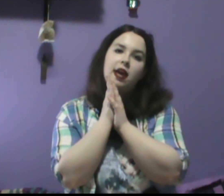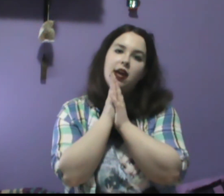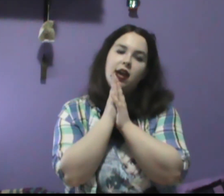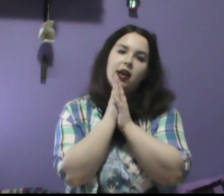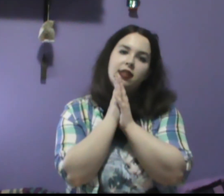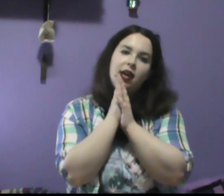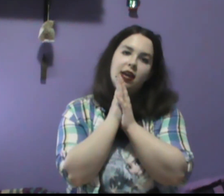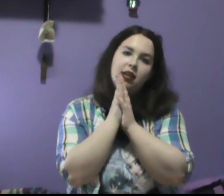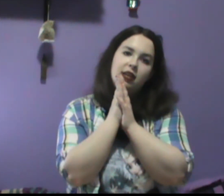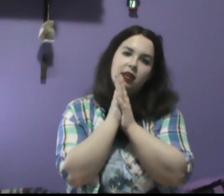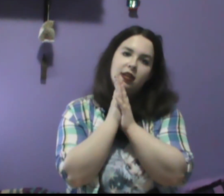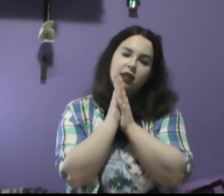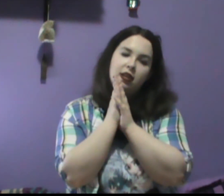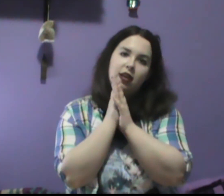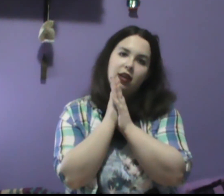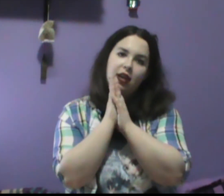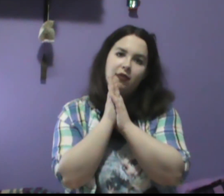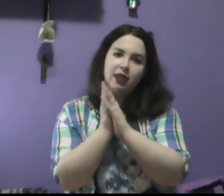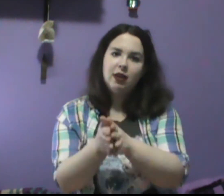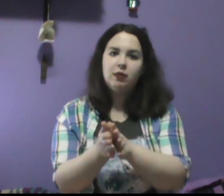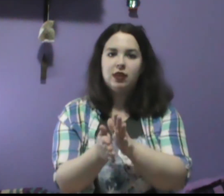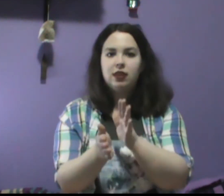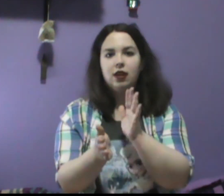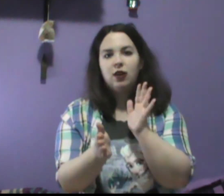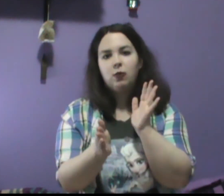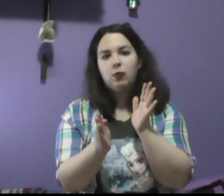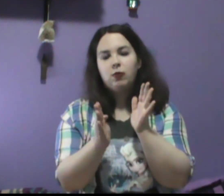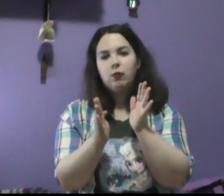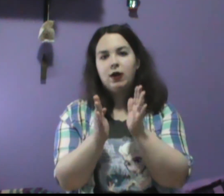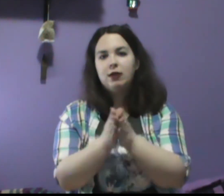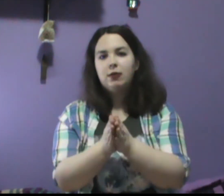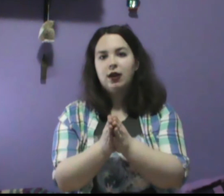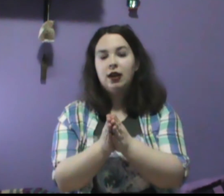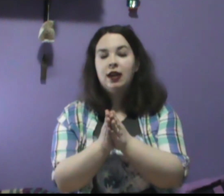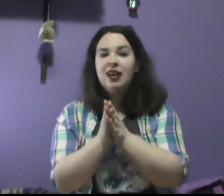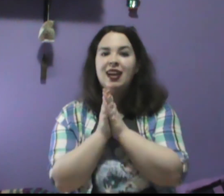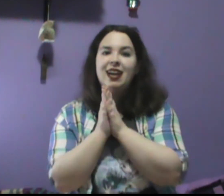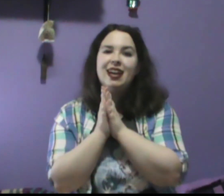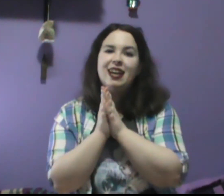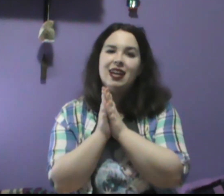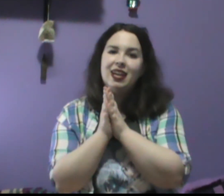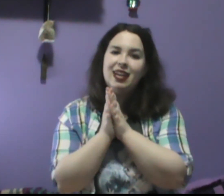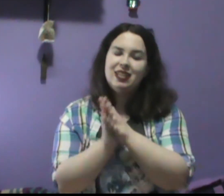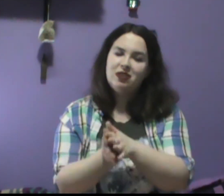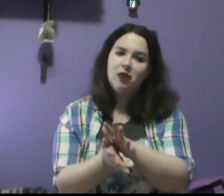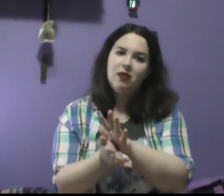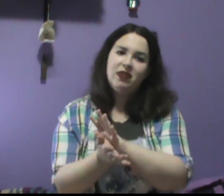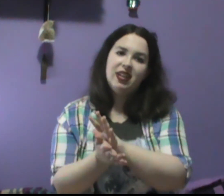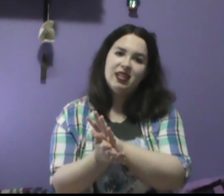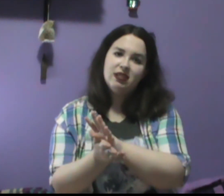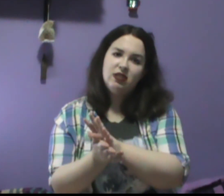And then everything with the one where he sort of is,